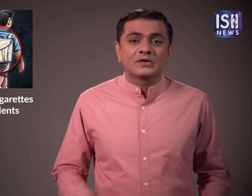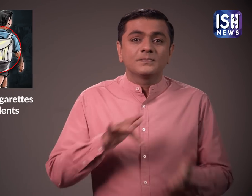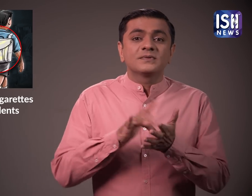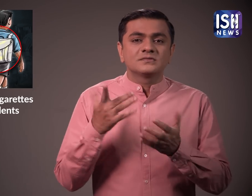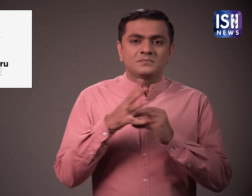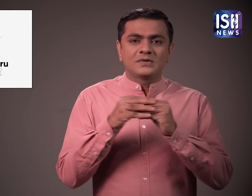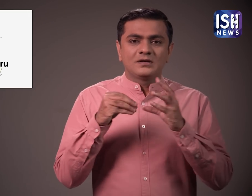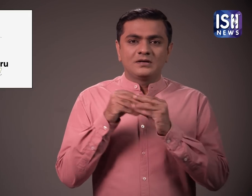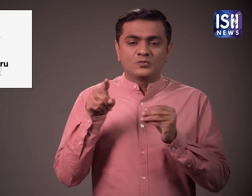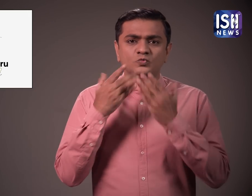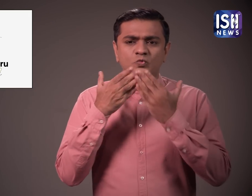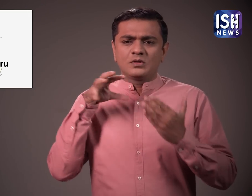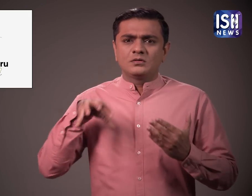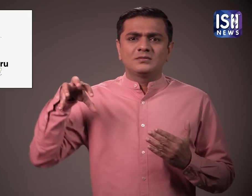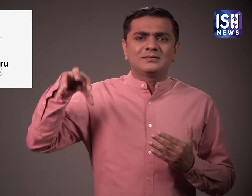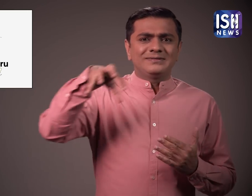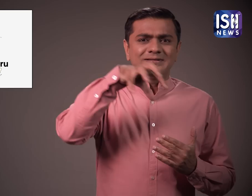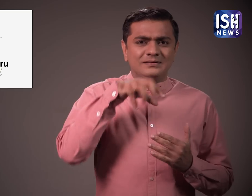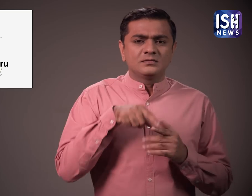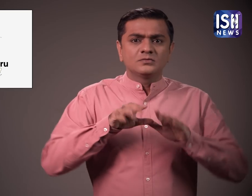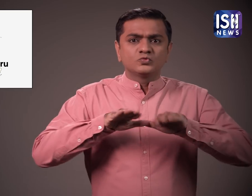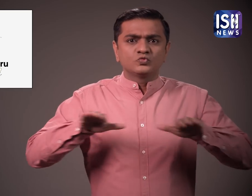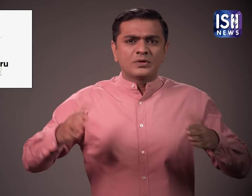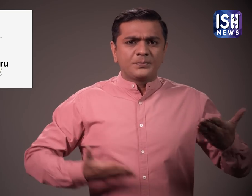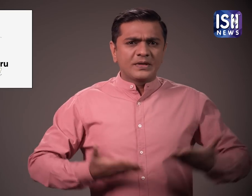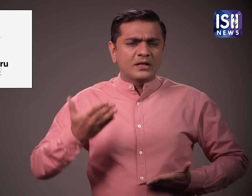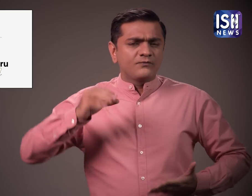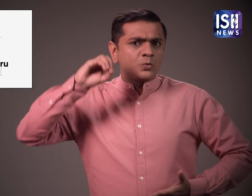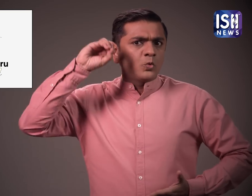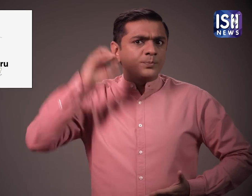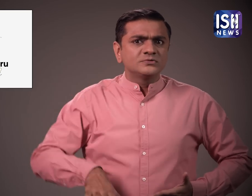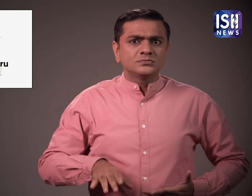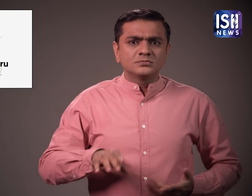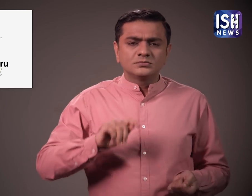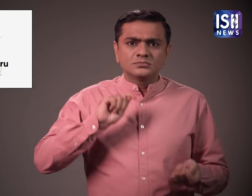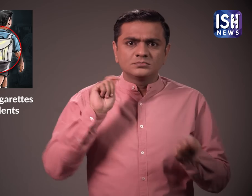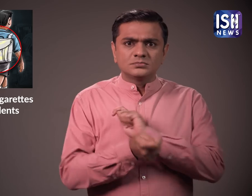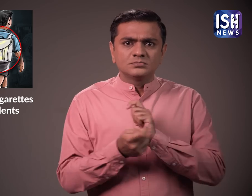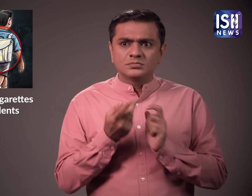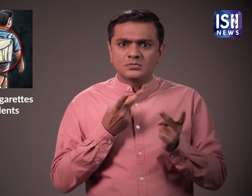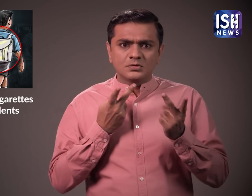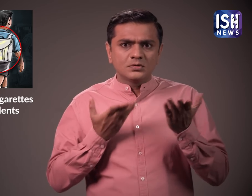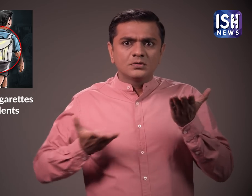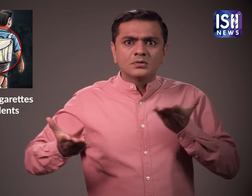In schools across Bengaluru, students were observed indulging in terrible behaviour.